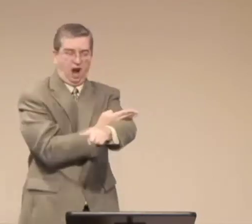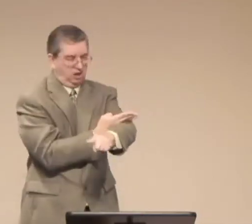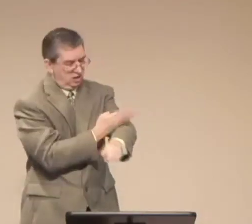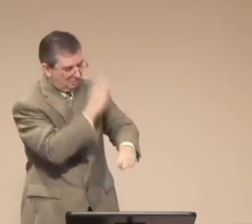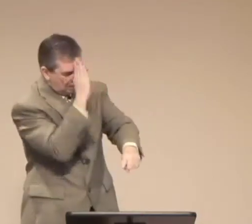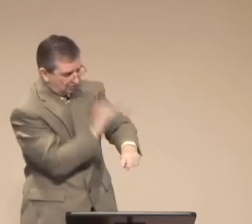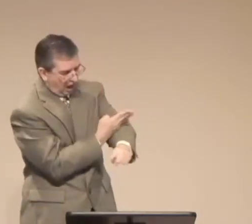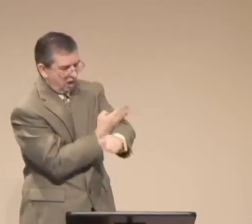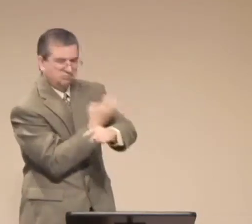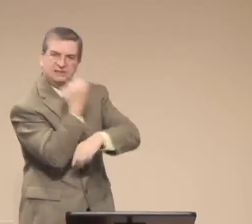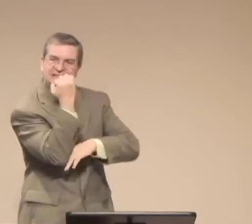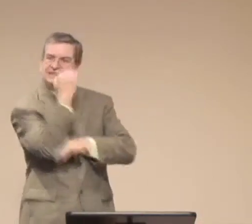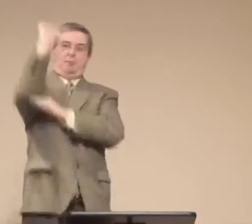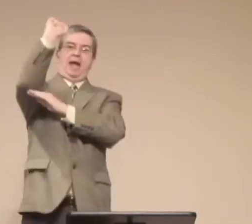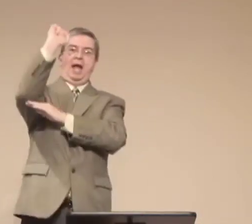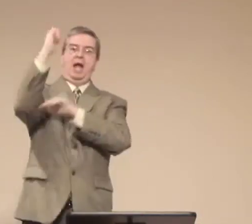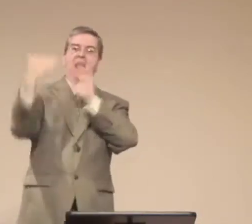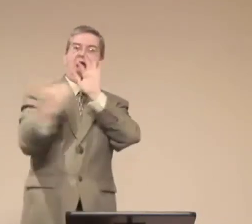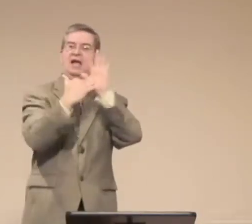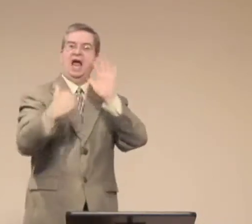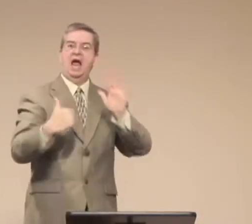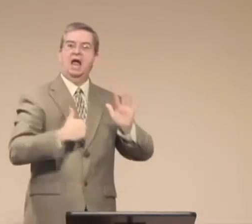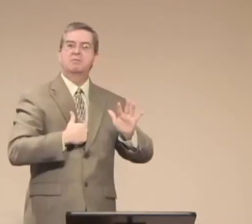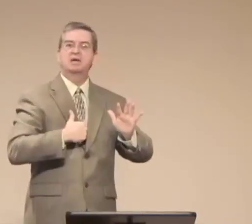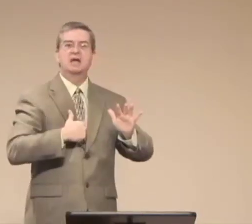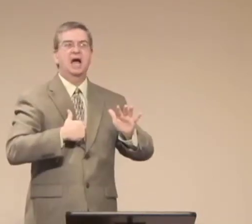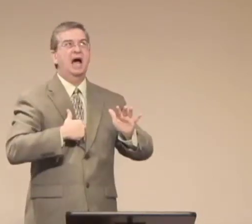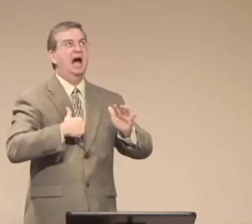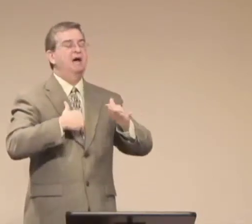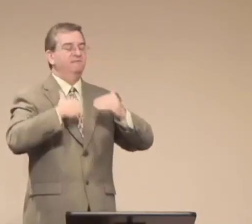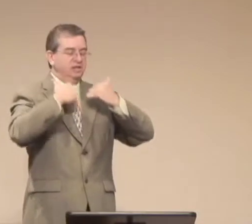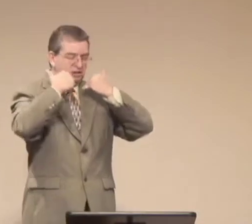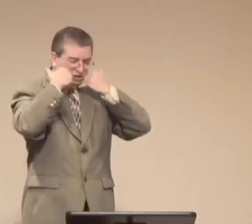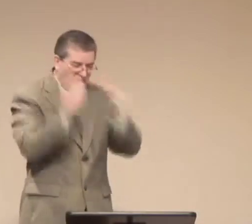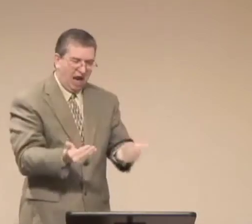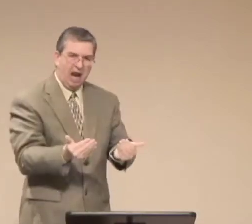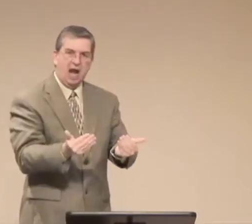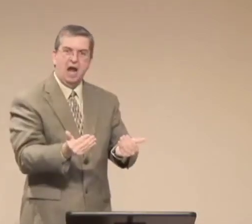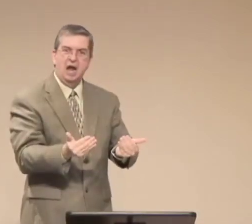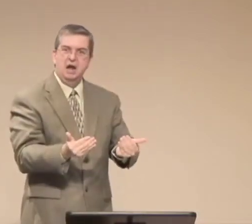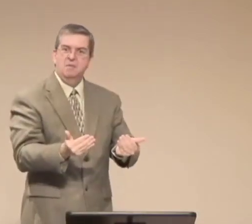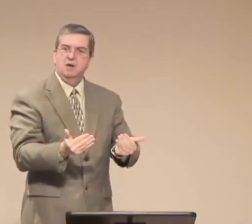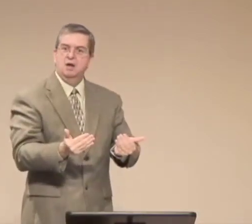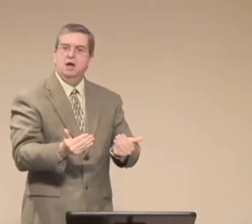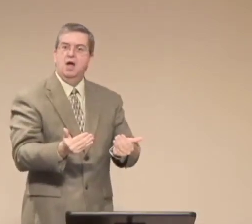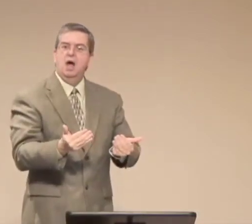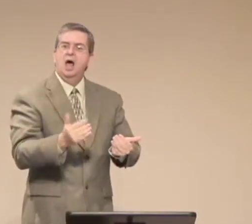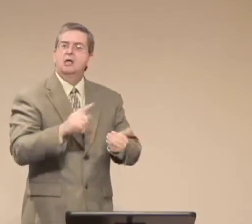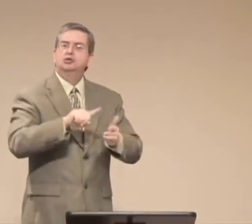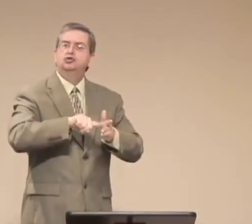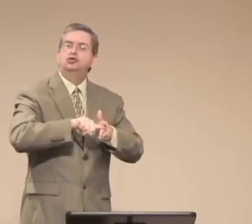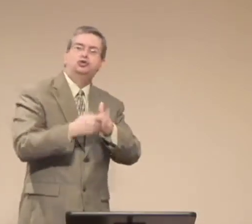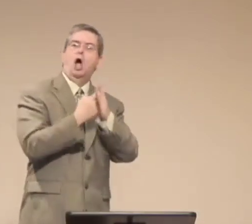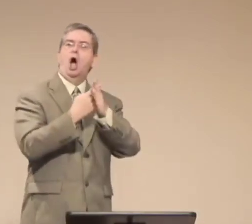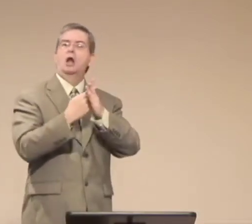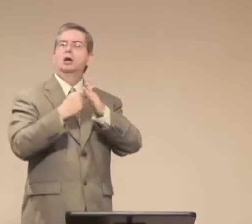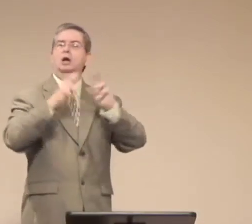And she was crying because she felt like she had failed to discipline her son appropriately to